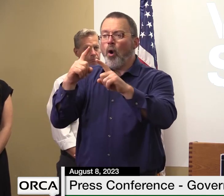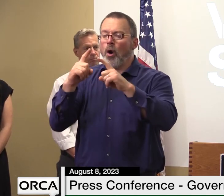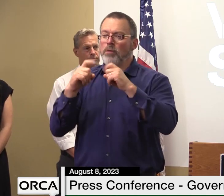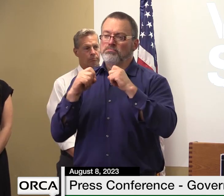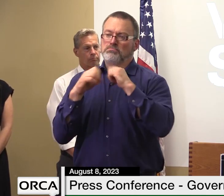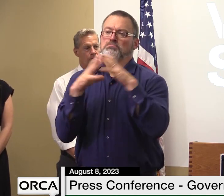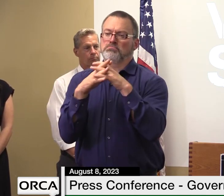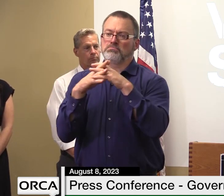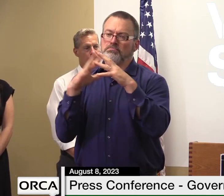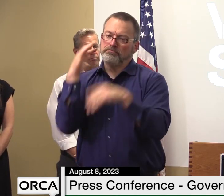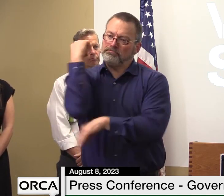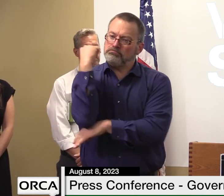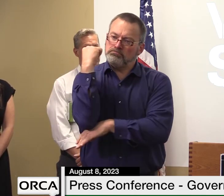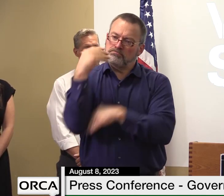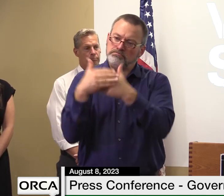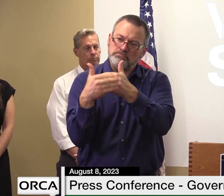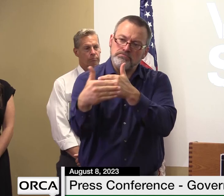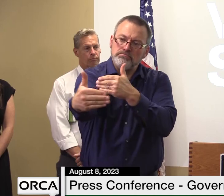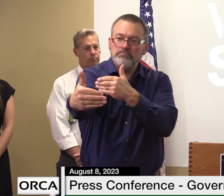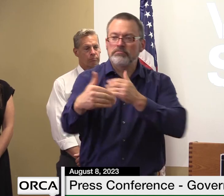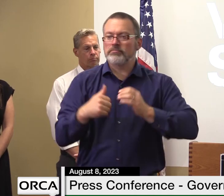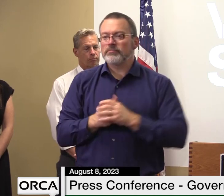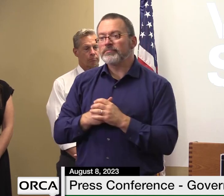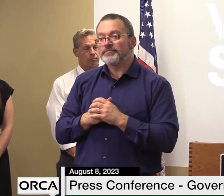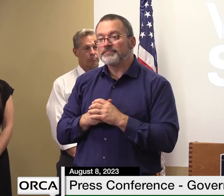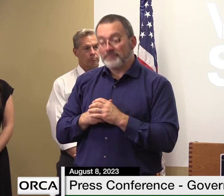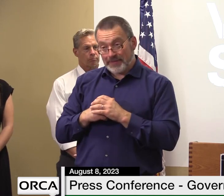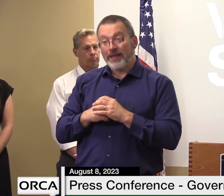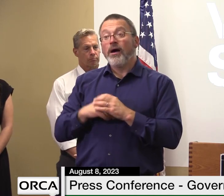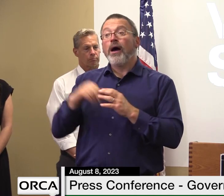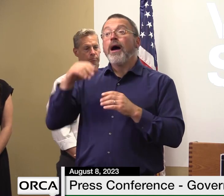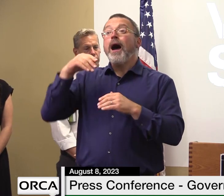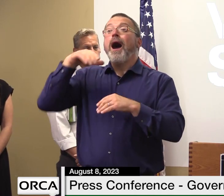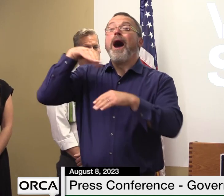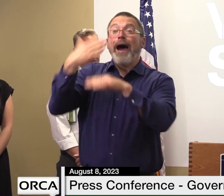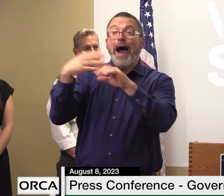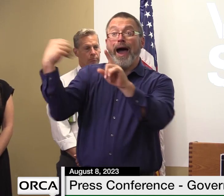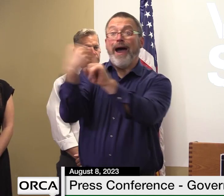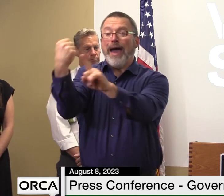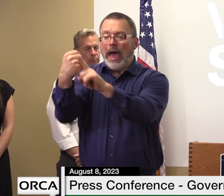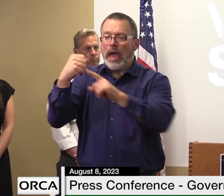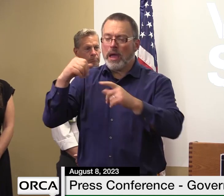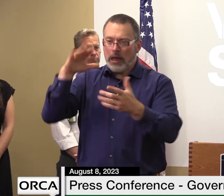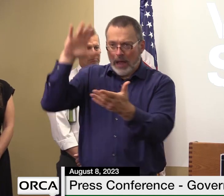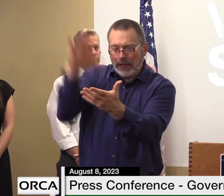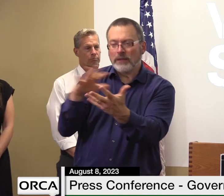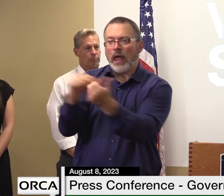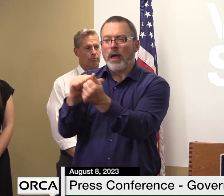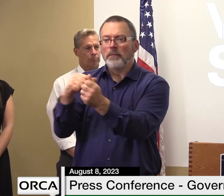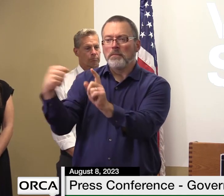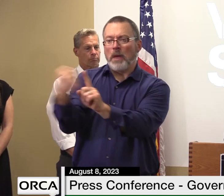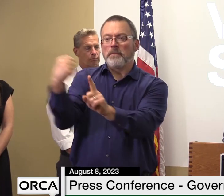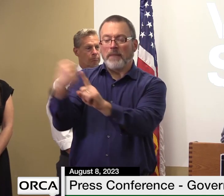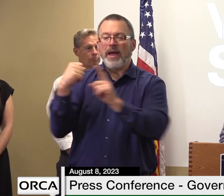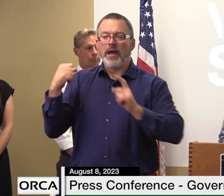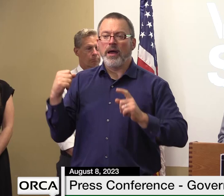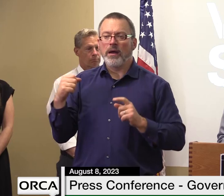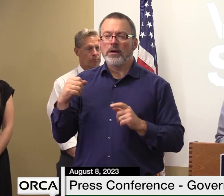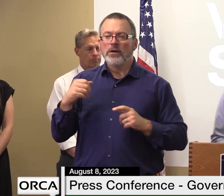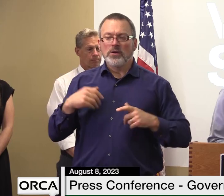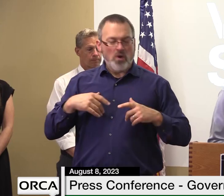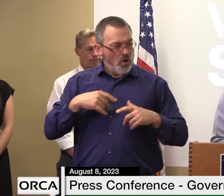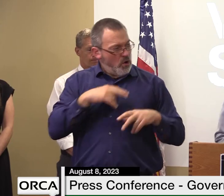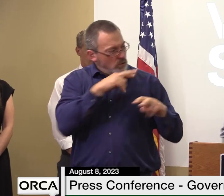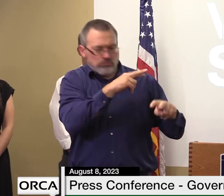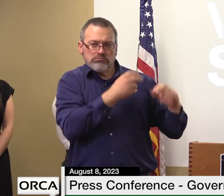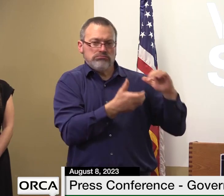withstand these impacts for the years to come i just want to say thank you for your continued partnership and we look forward to continue to work together